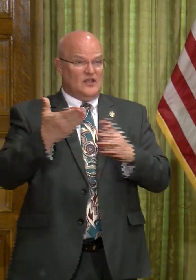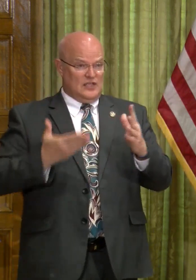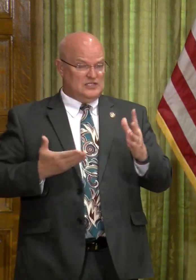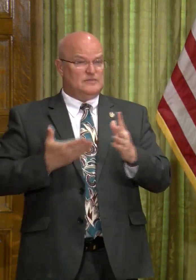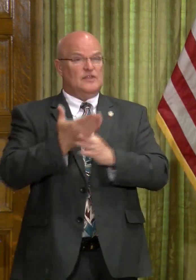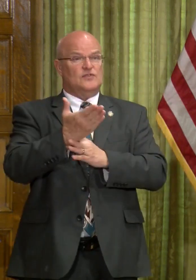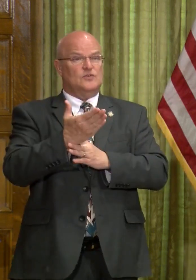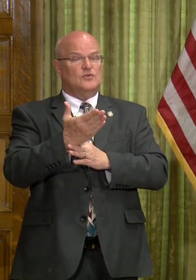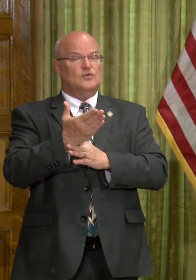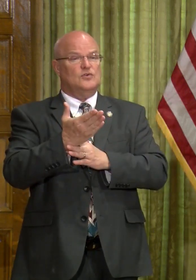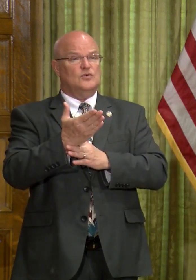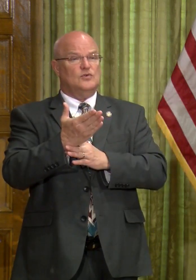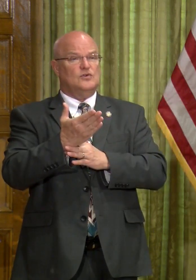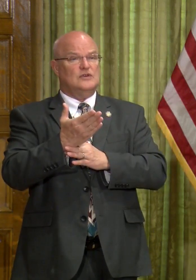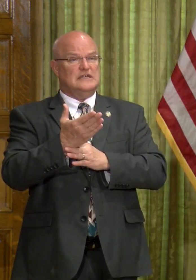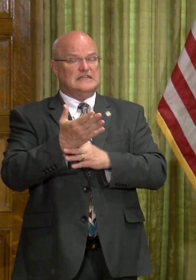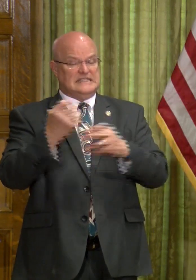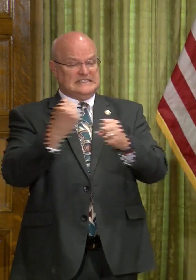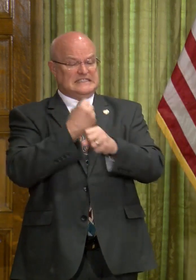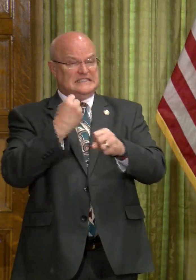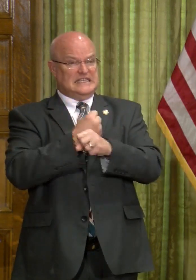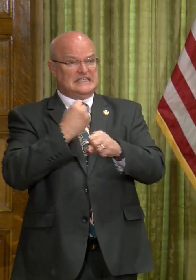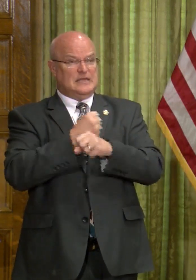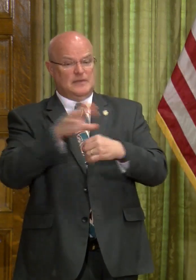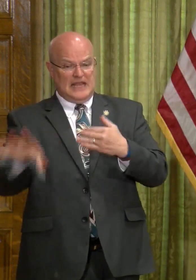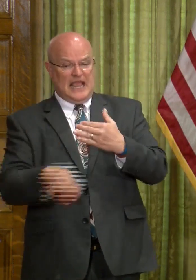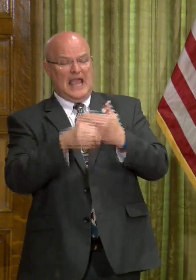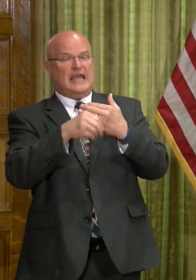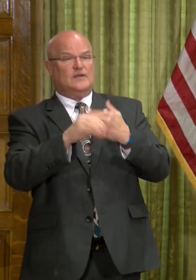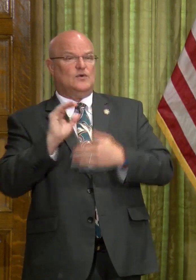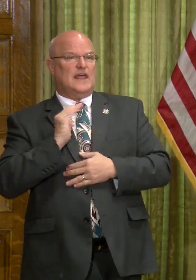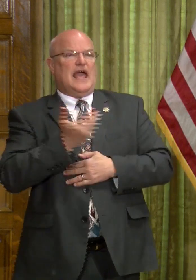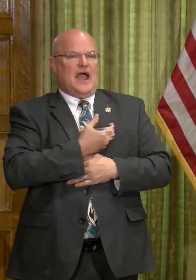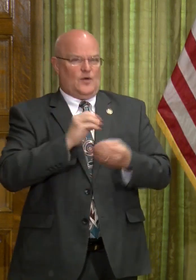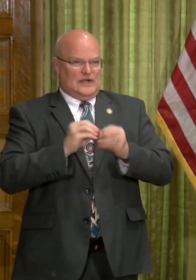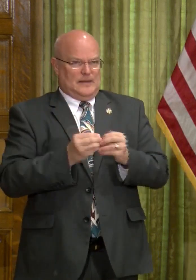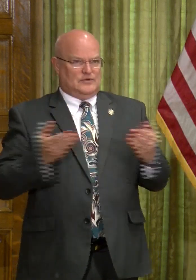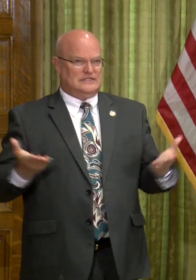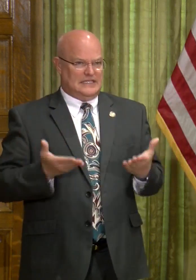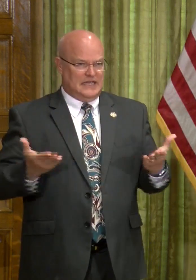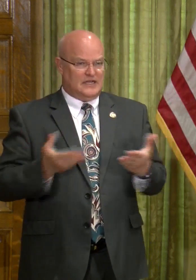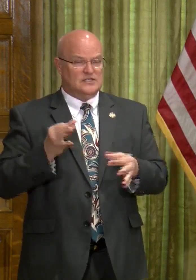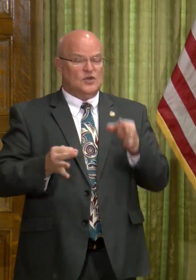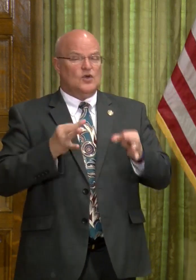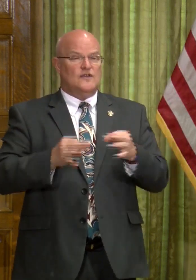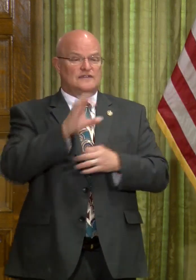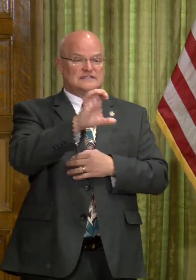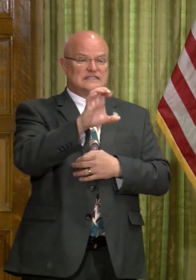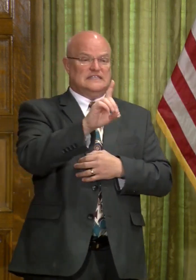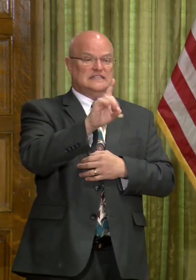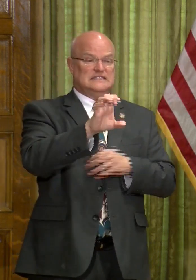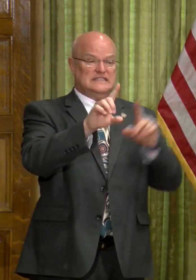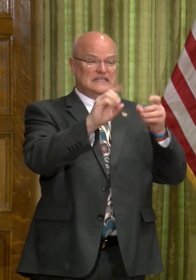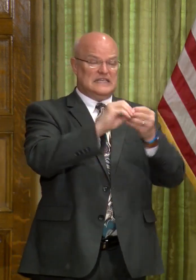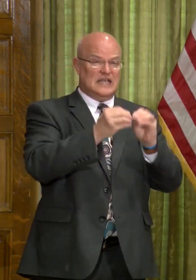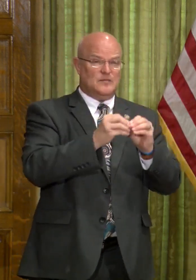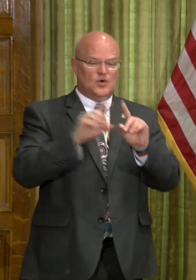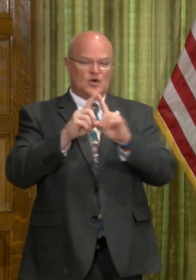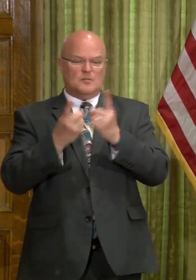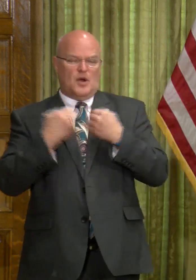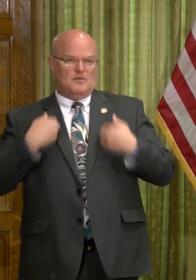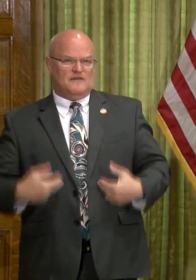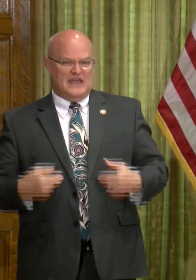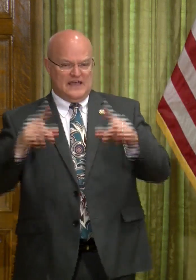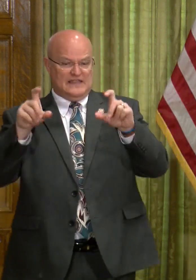been, uh, through, and statistically, has been added to our numbers here. So whether it's a CDC number or a Department